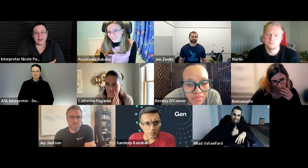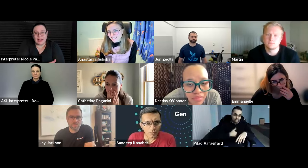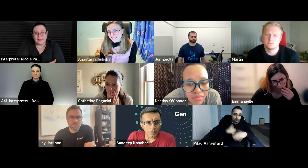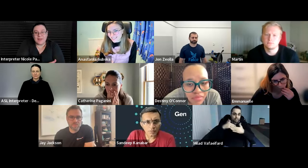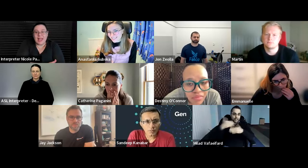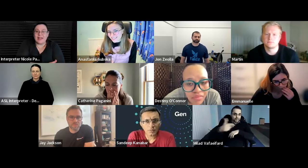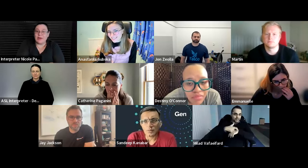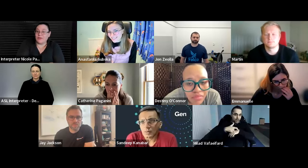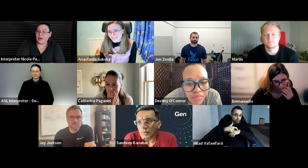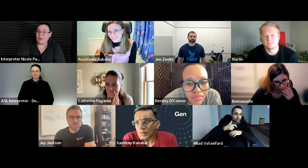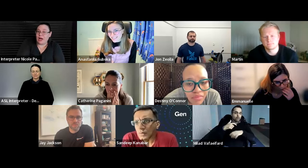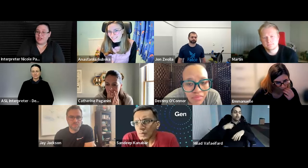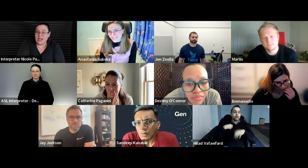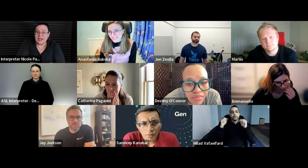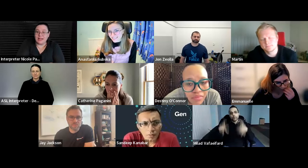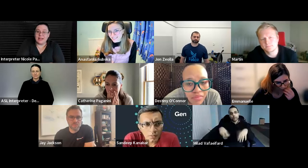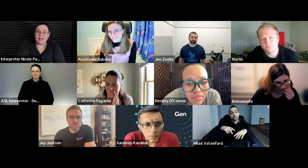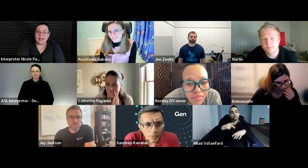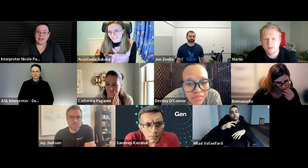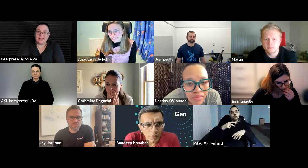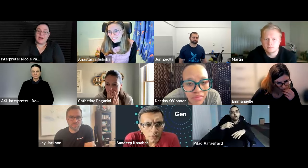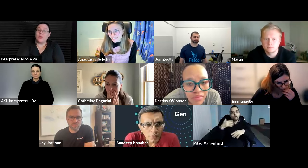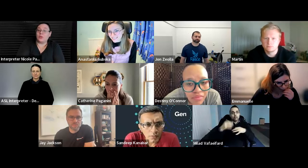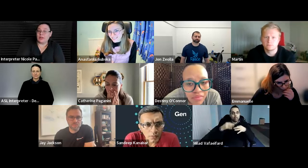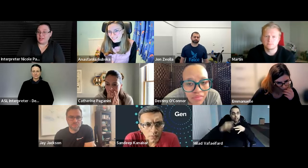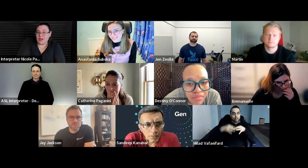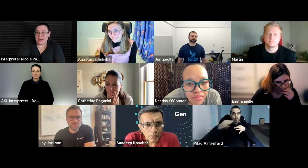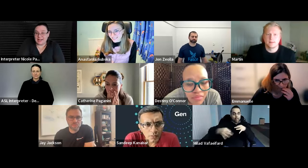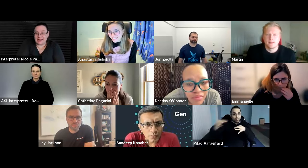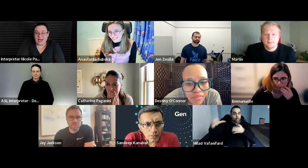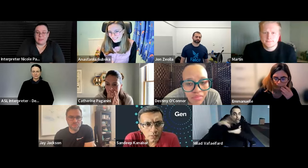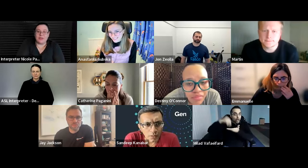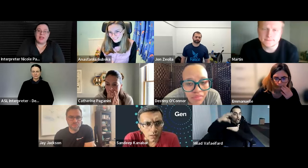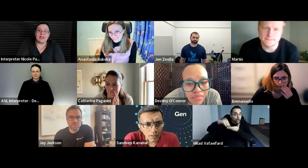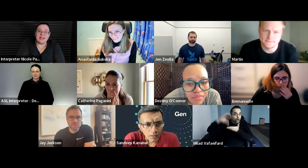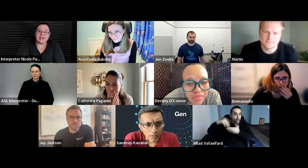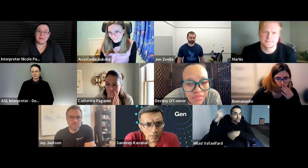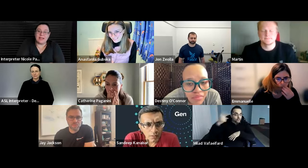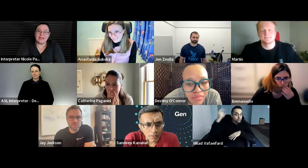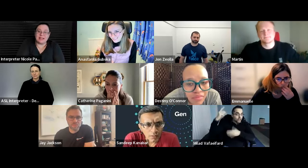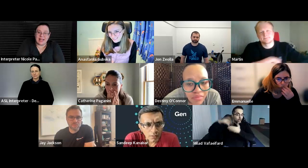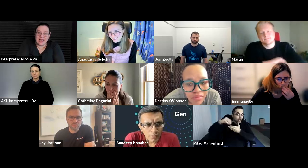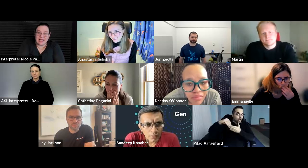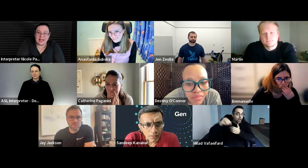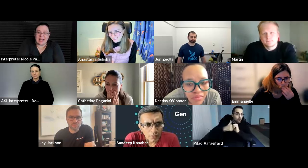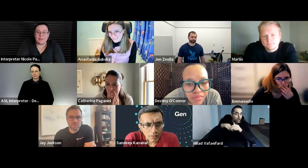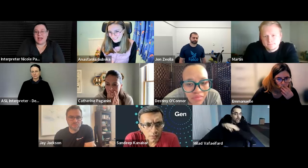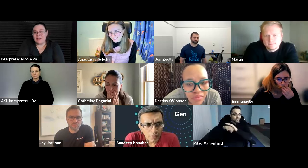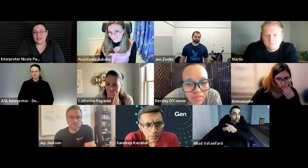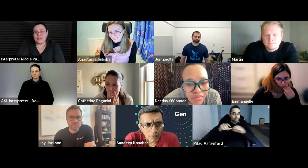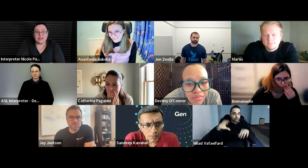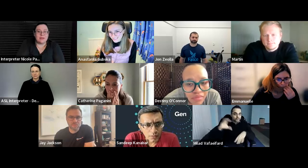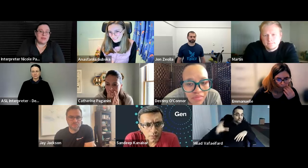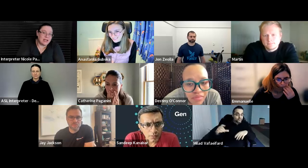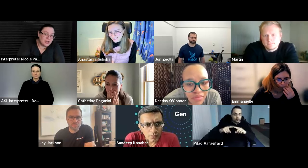through on anything and they were very apologetic and they said well let's try next time but then things kept getting delayed they